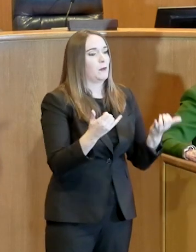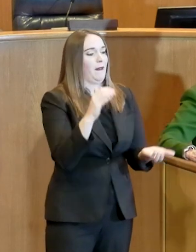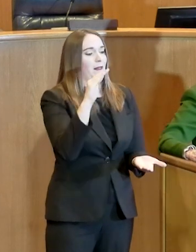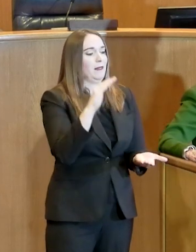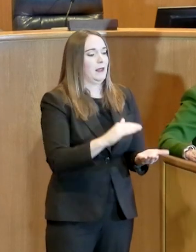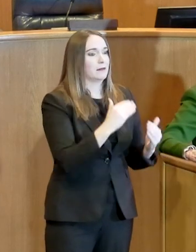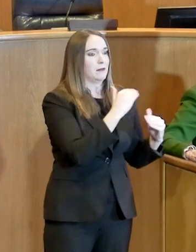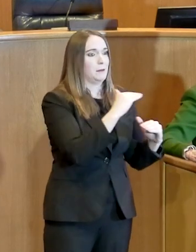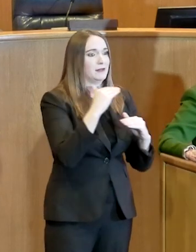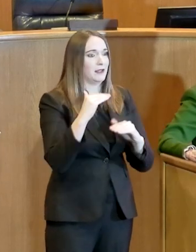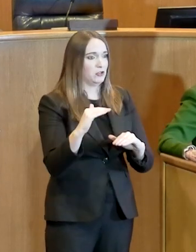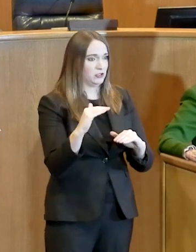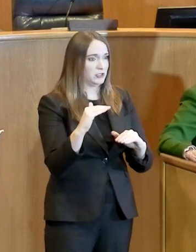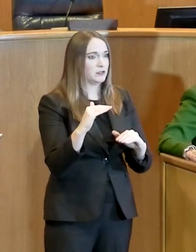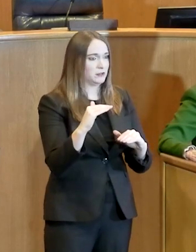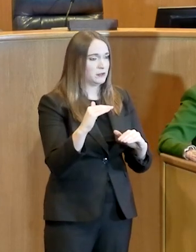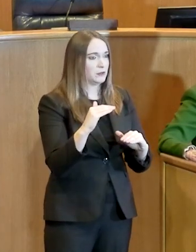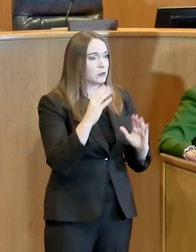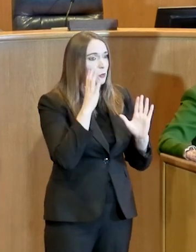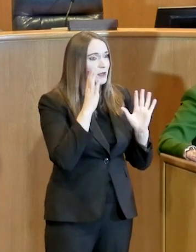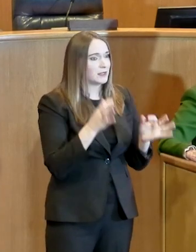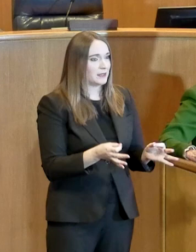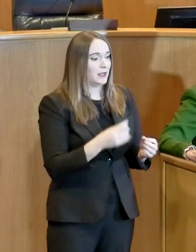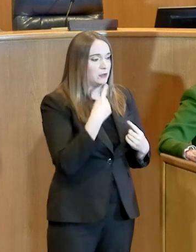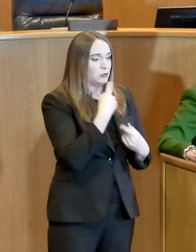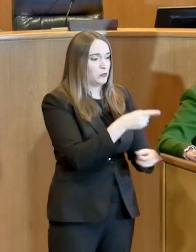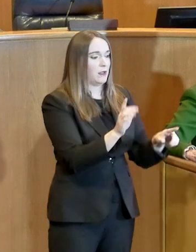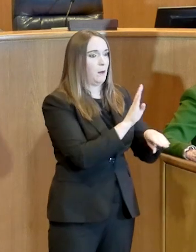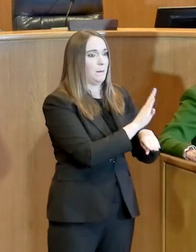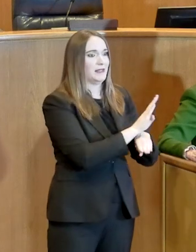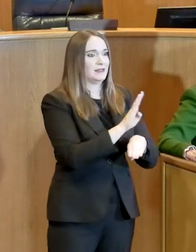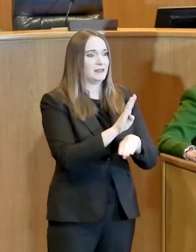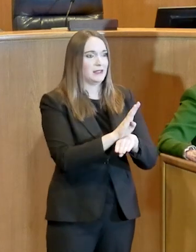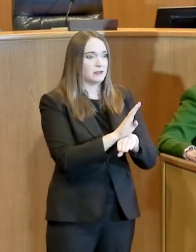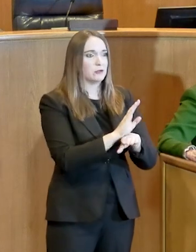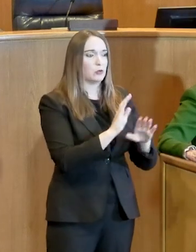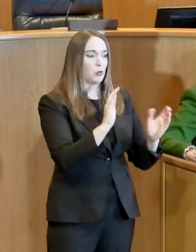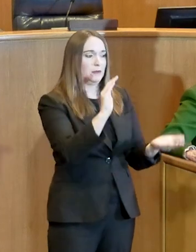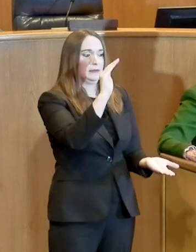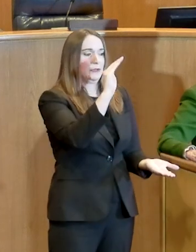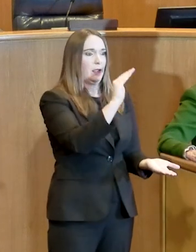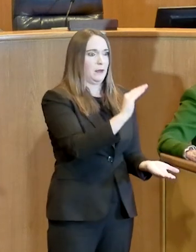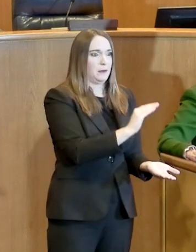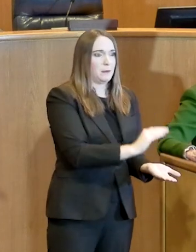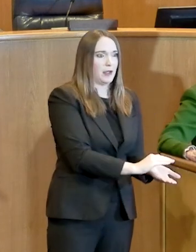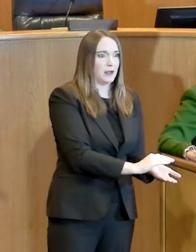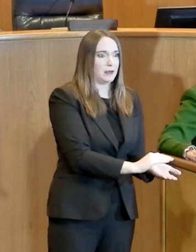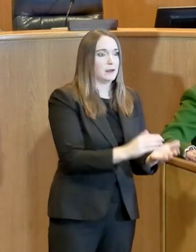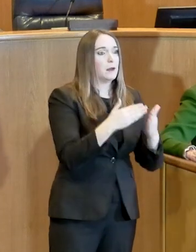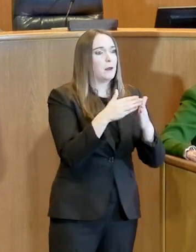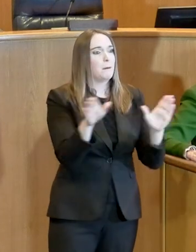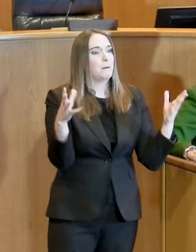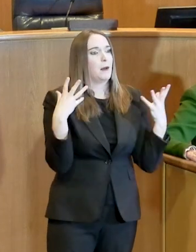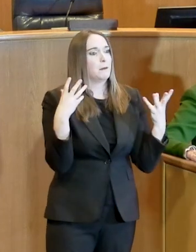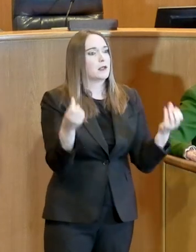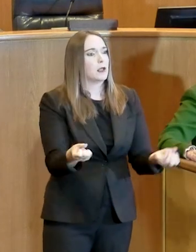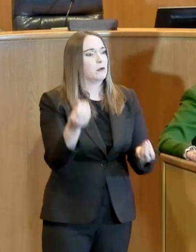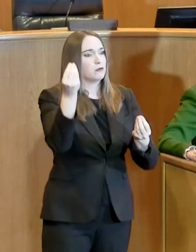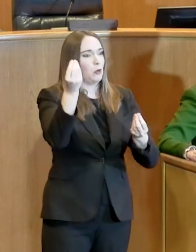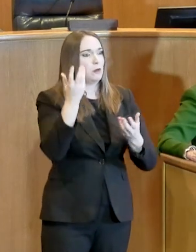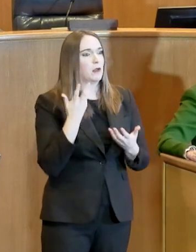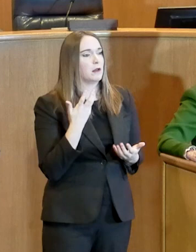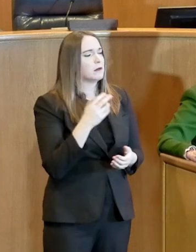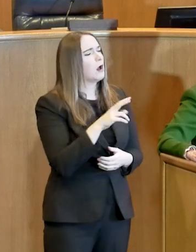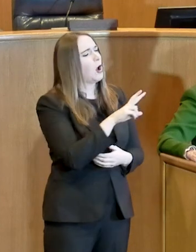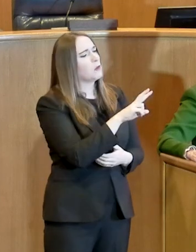was to allow businesses to scale back. The public health people were advising us that 24 to 48 hours was not going